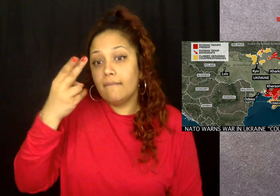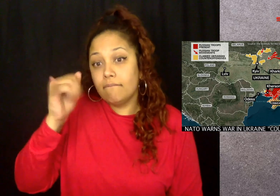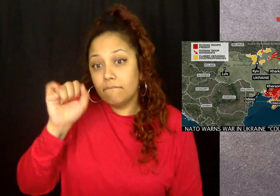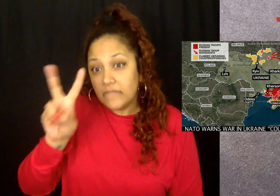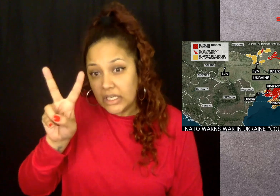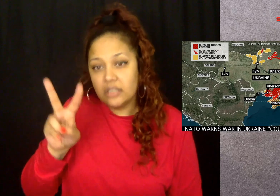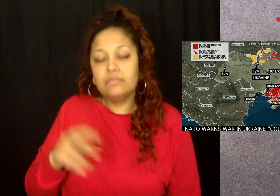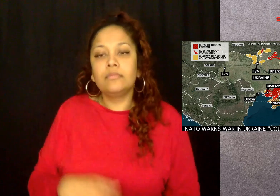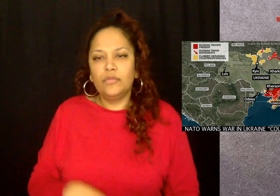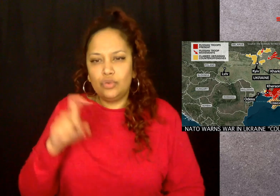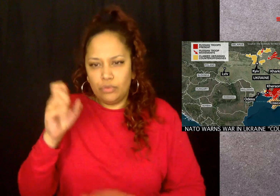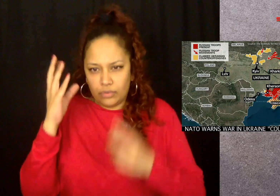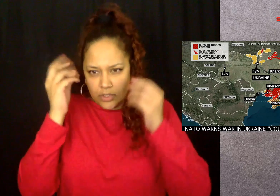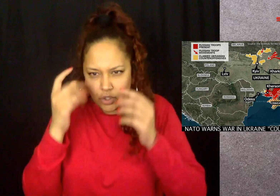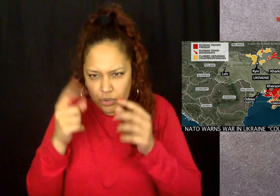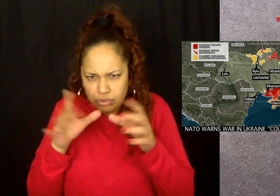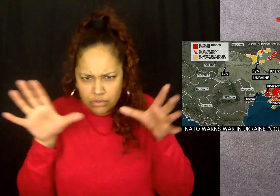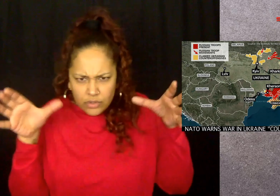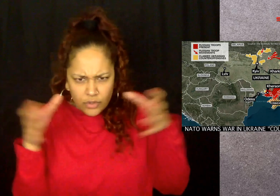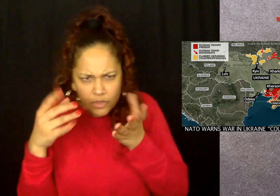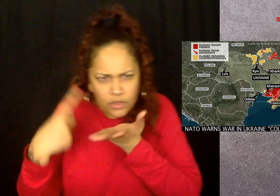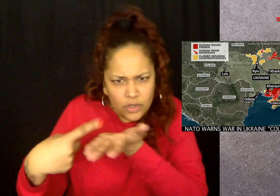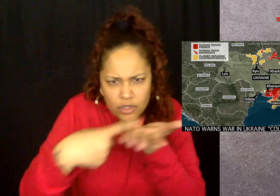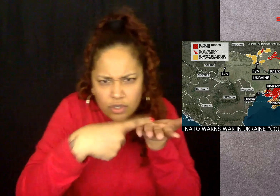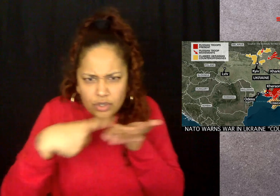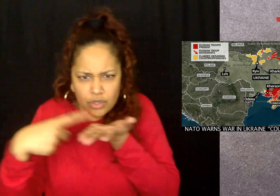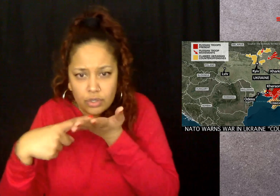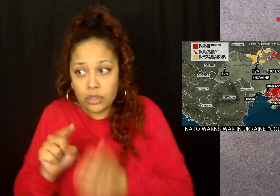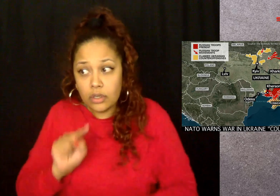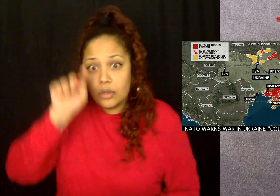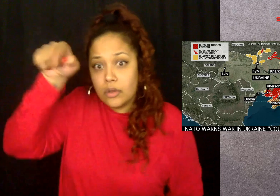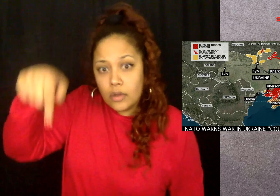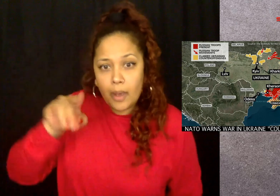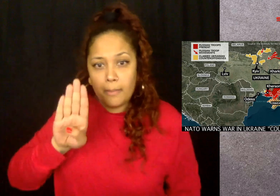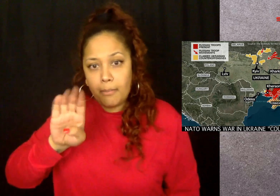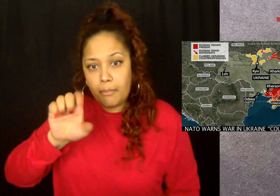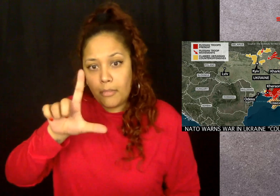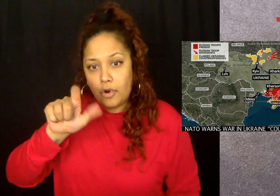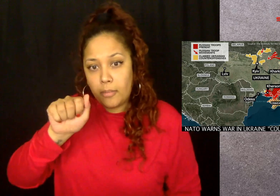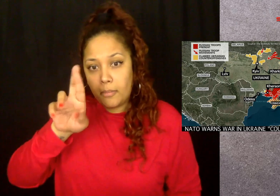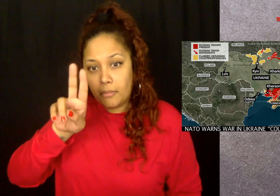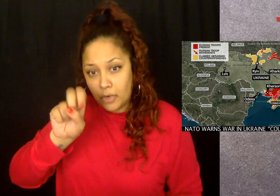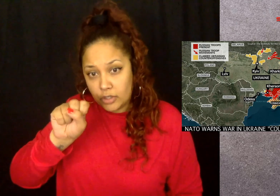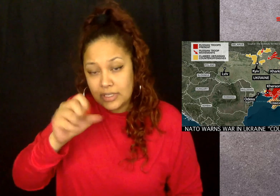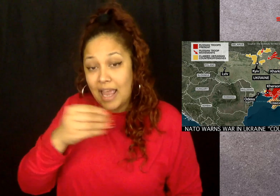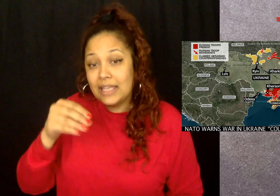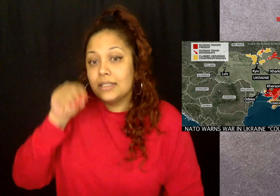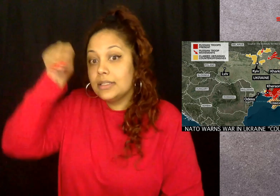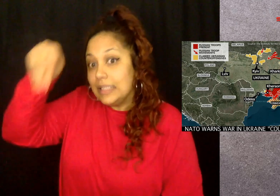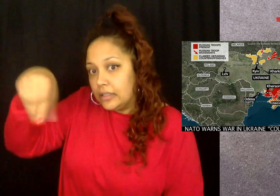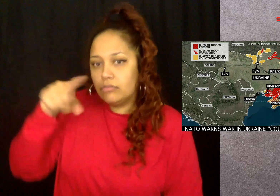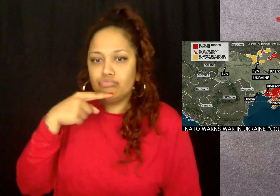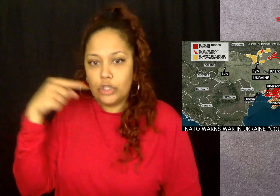Chernyiv to reconsolidate and regroup in Belarus and in Russia.